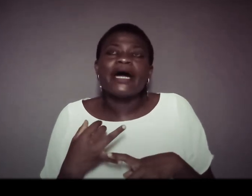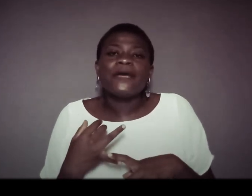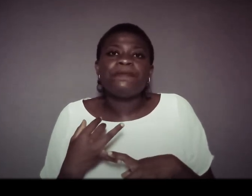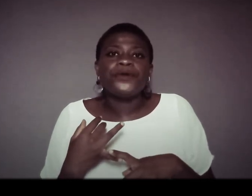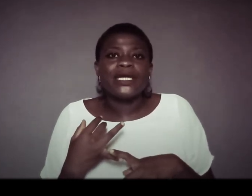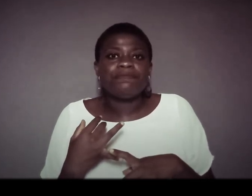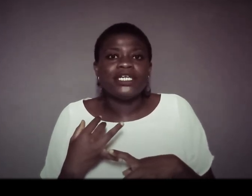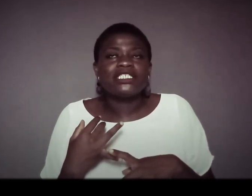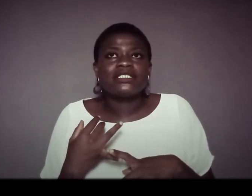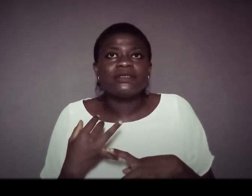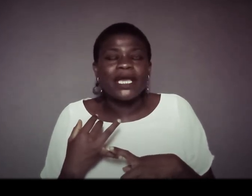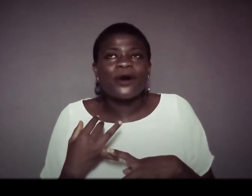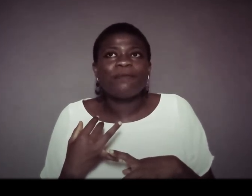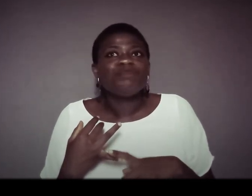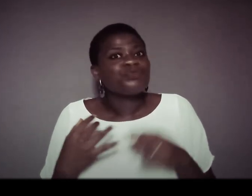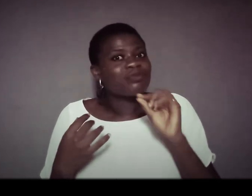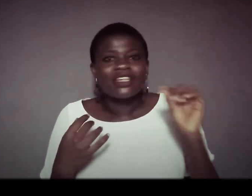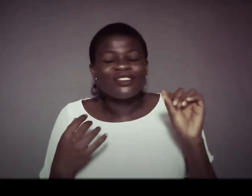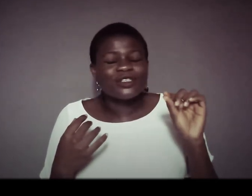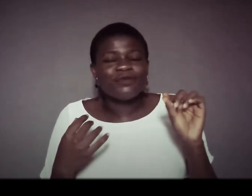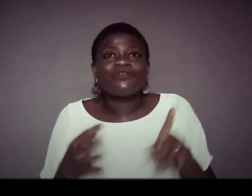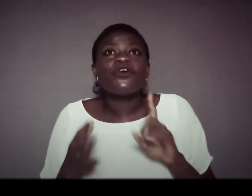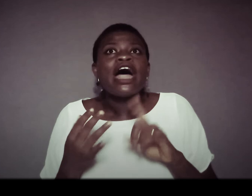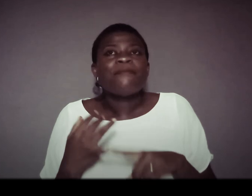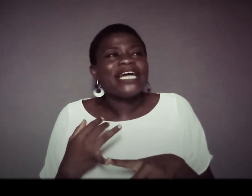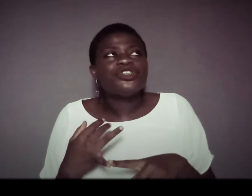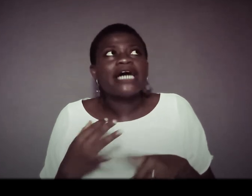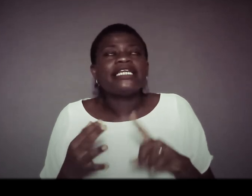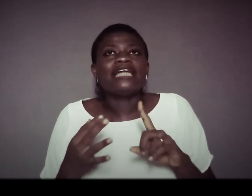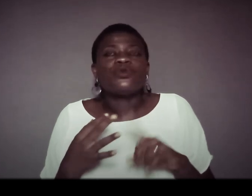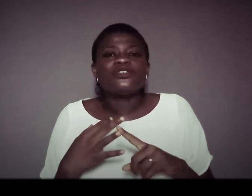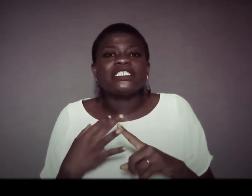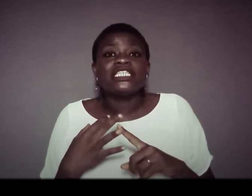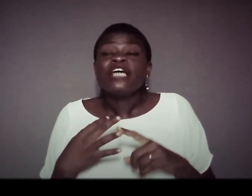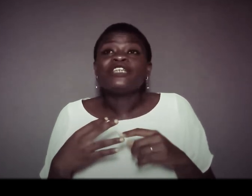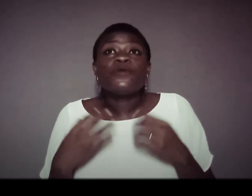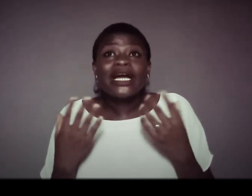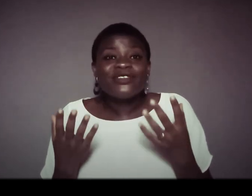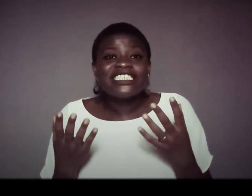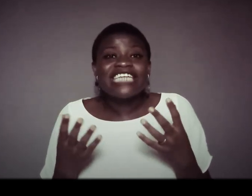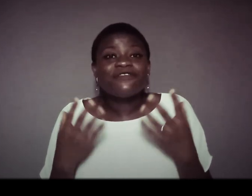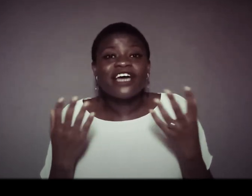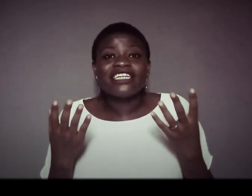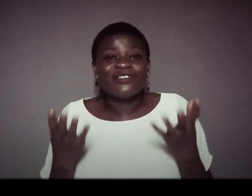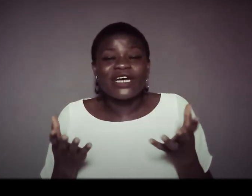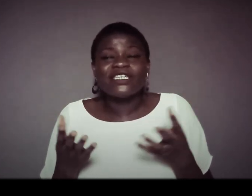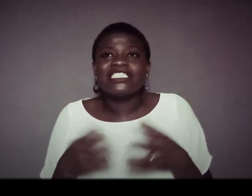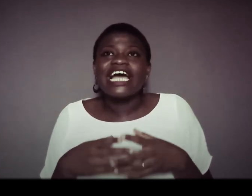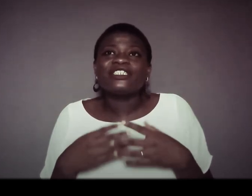my pre-wearing pics makeup it was beautiful my trad and white wedding so white wedding after the white wedding i just